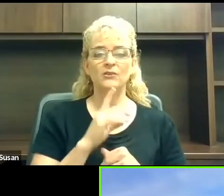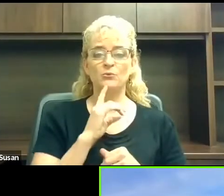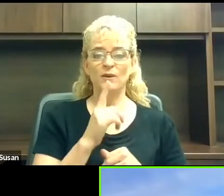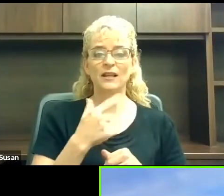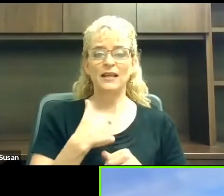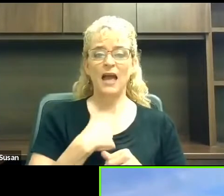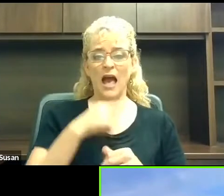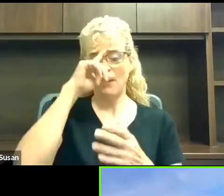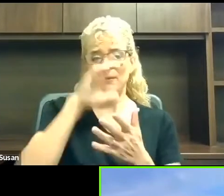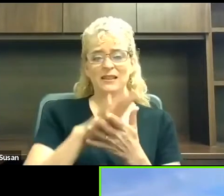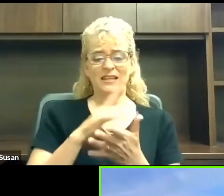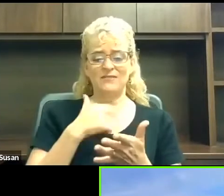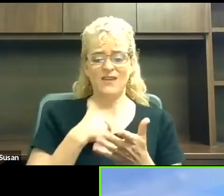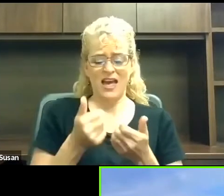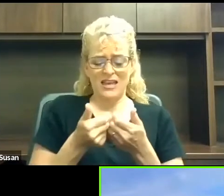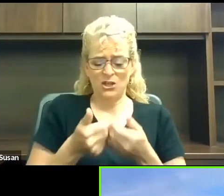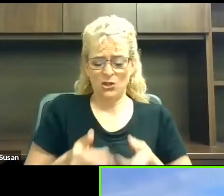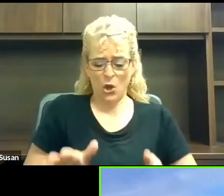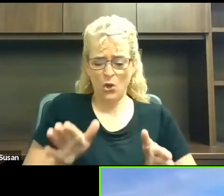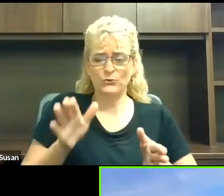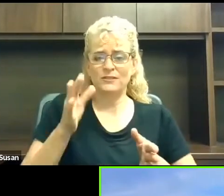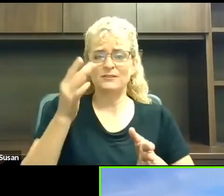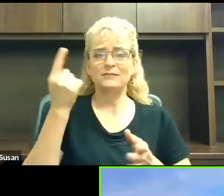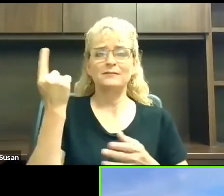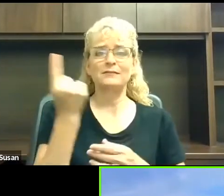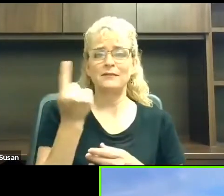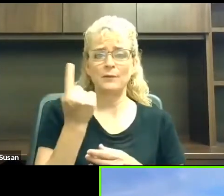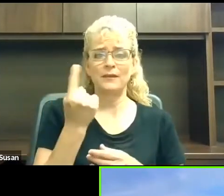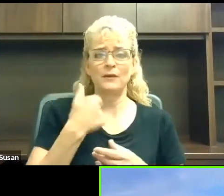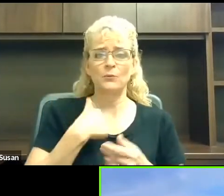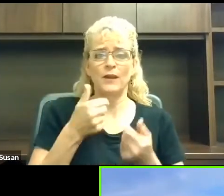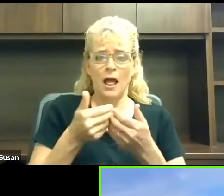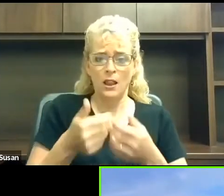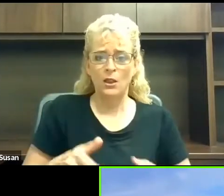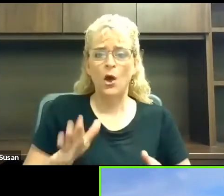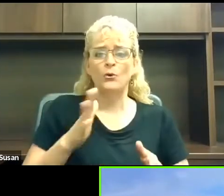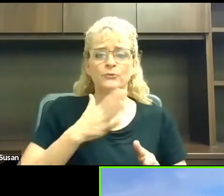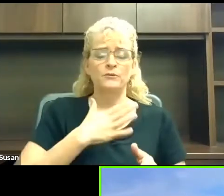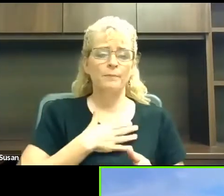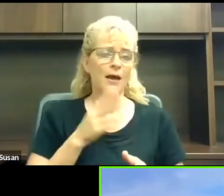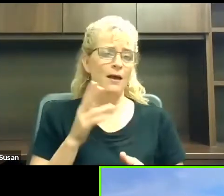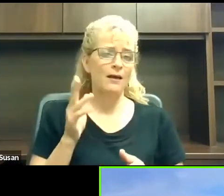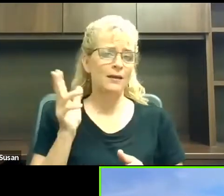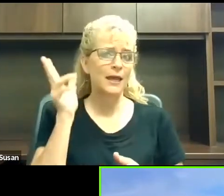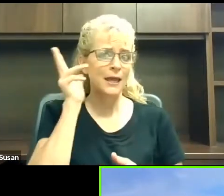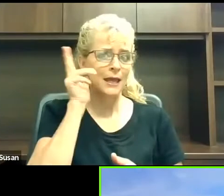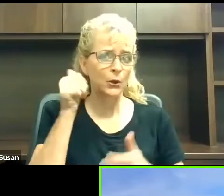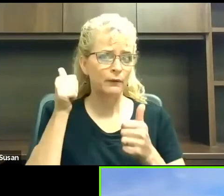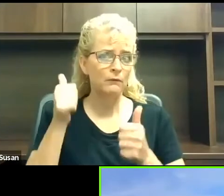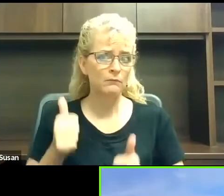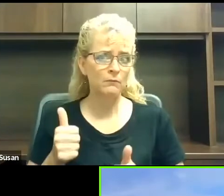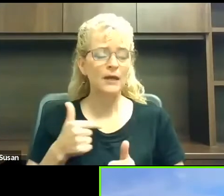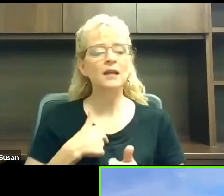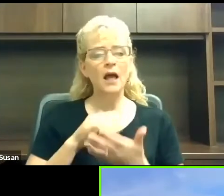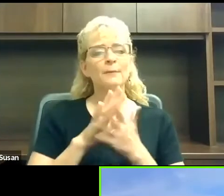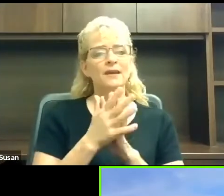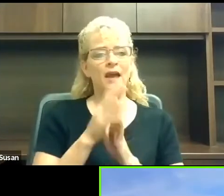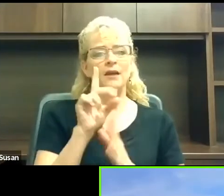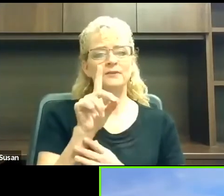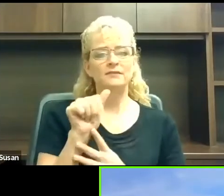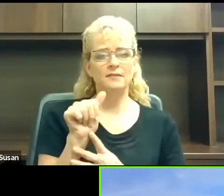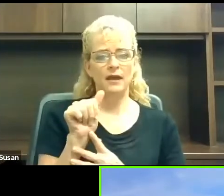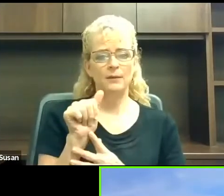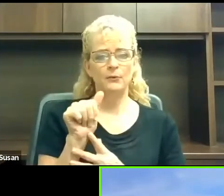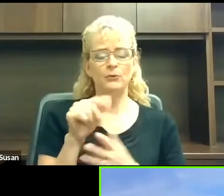something when I had lost my hearing and when I became disabled. And